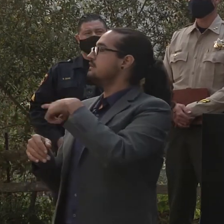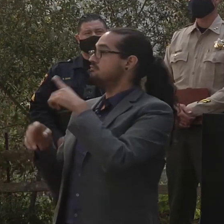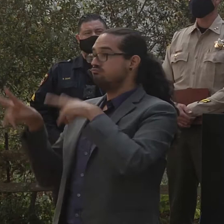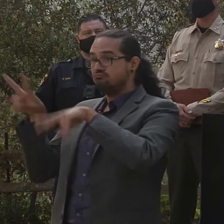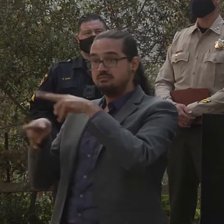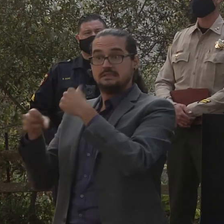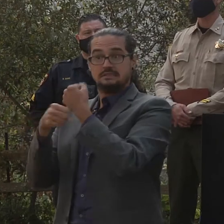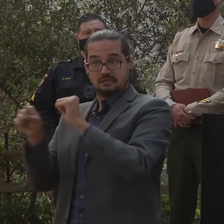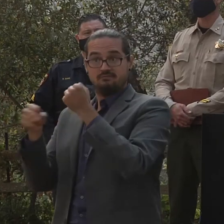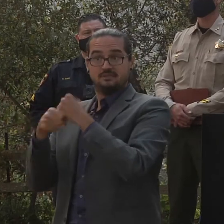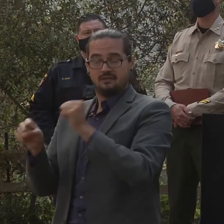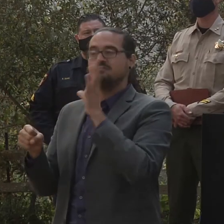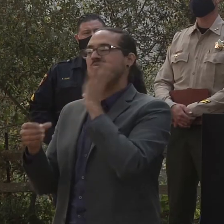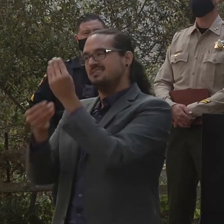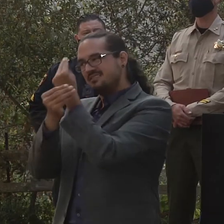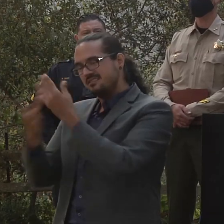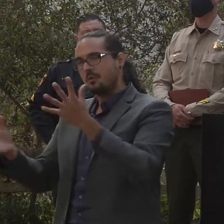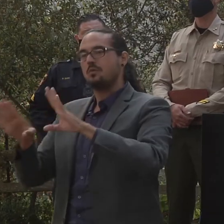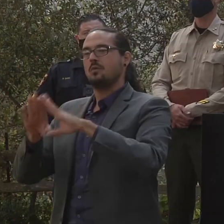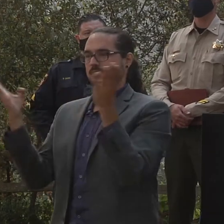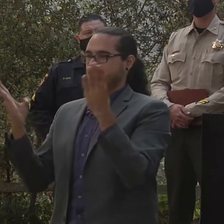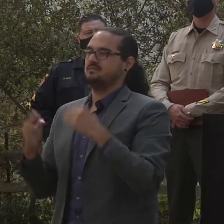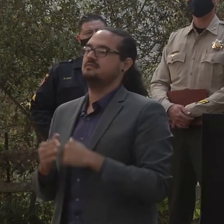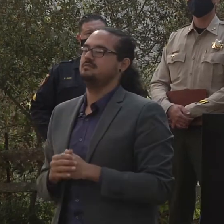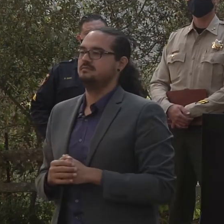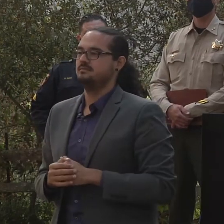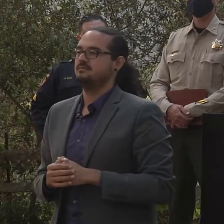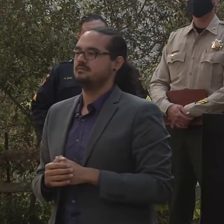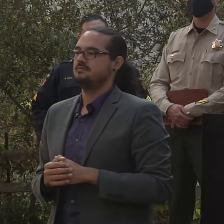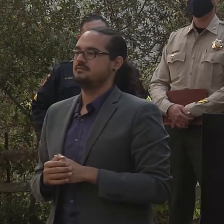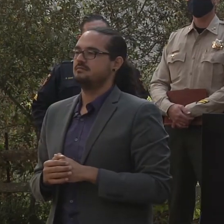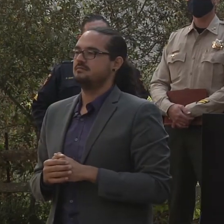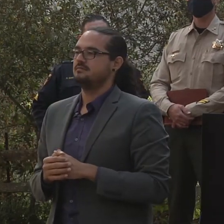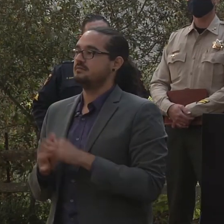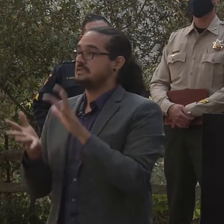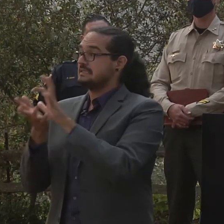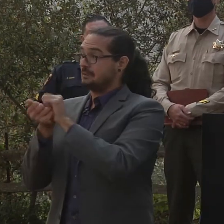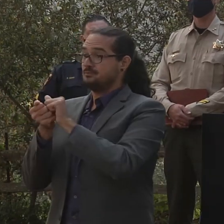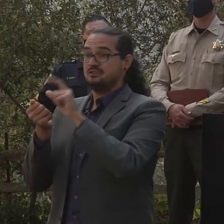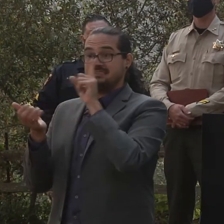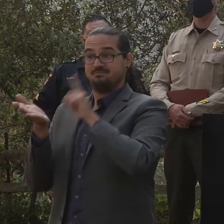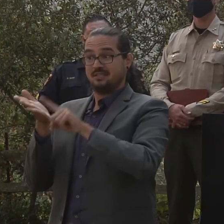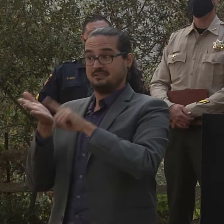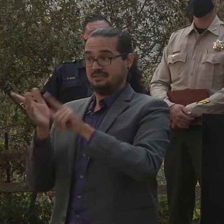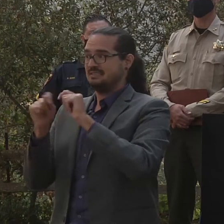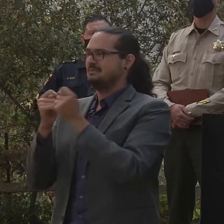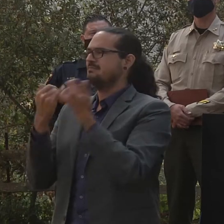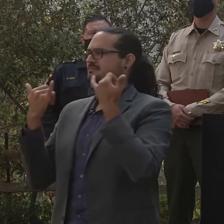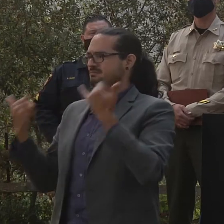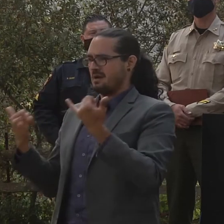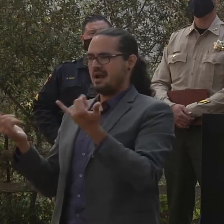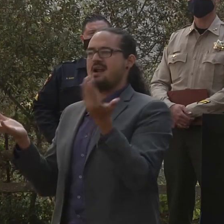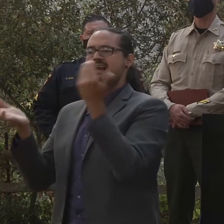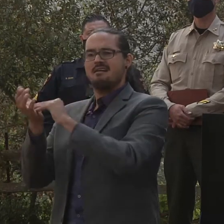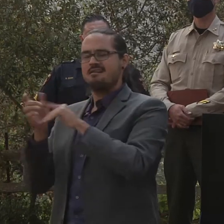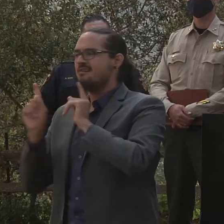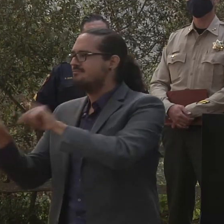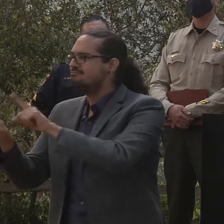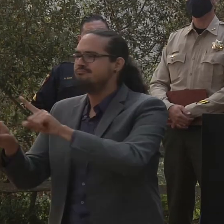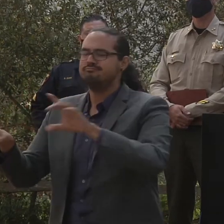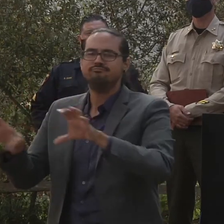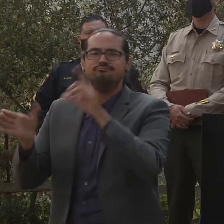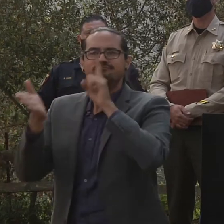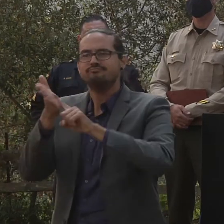Since the damage inspection teams are making a significant progress and the county has released their application